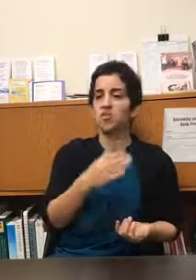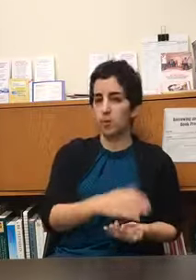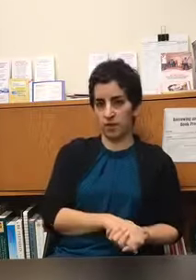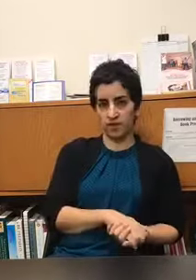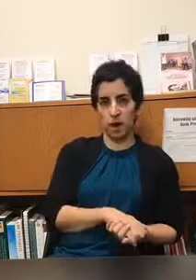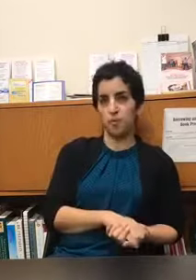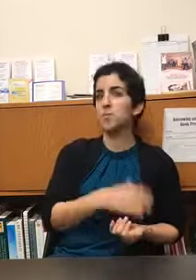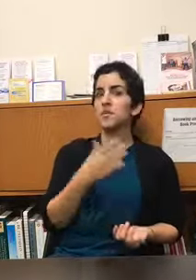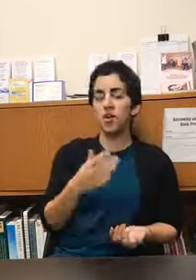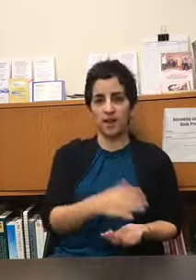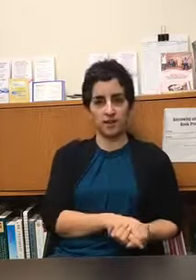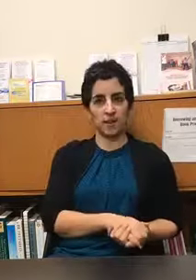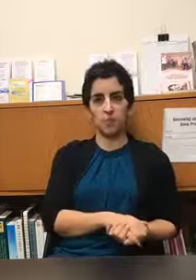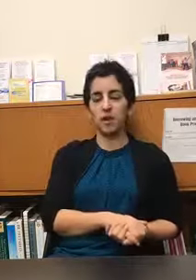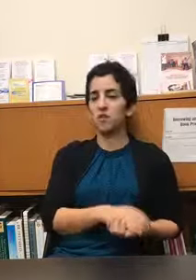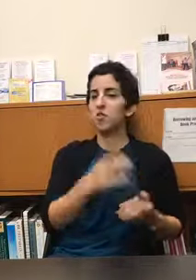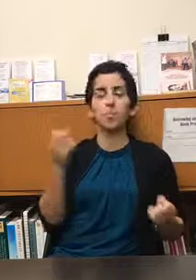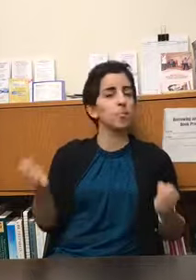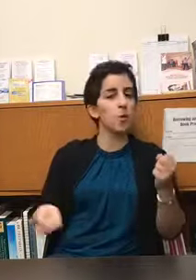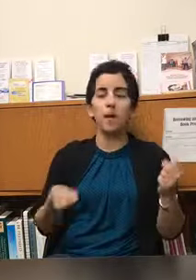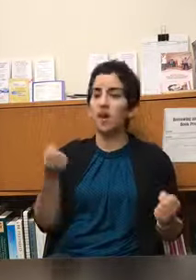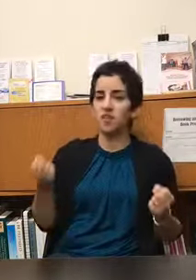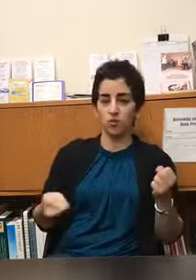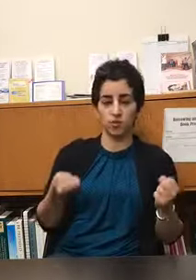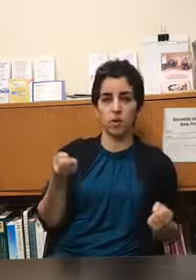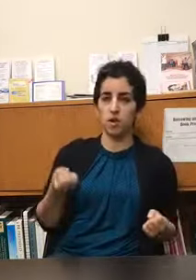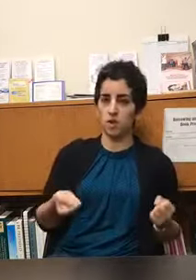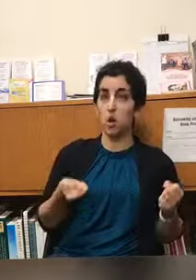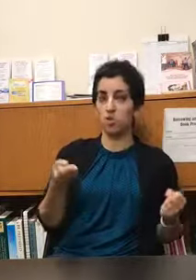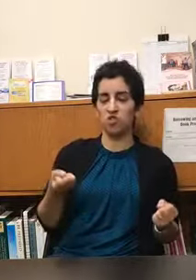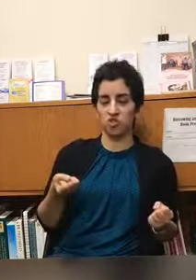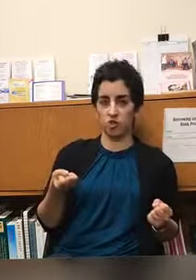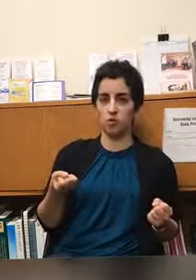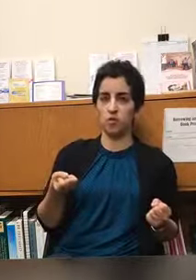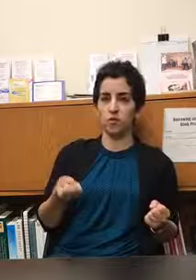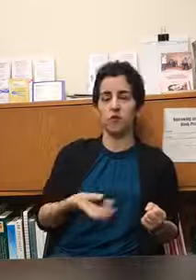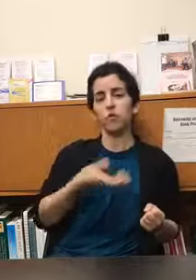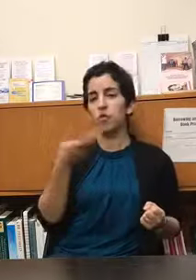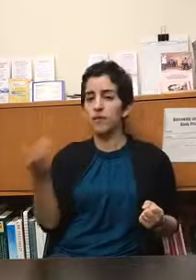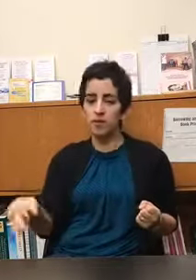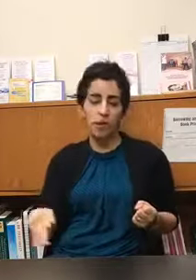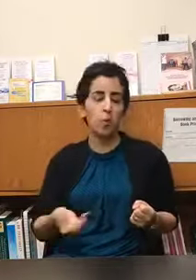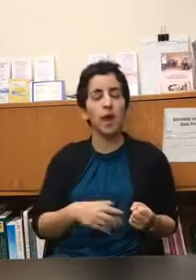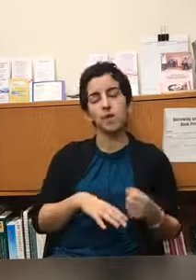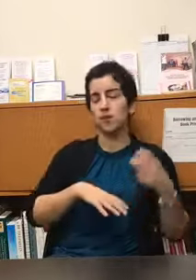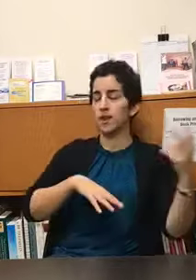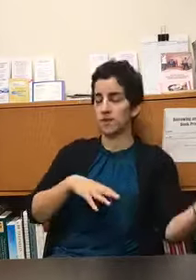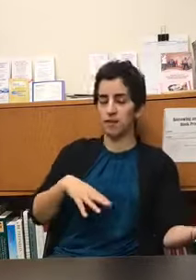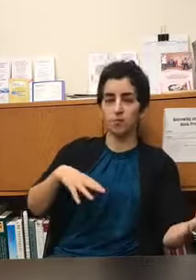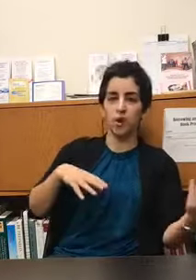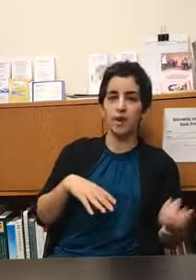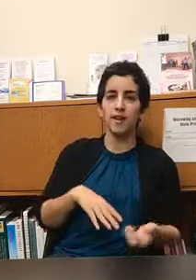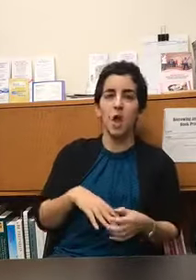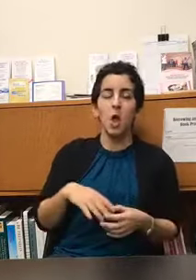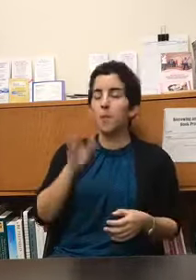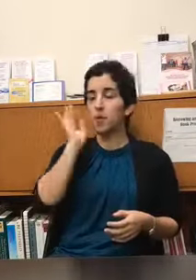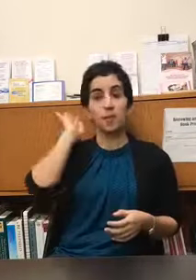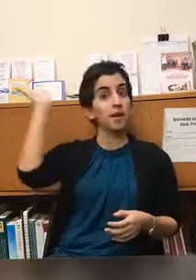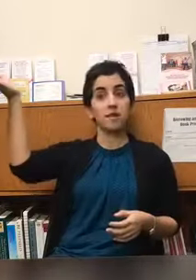subway stop or you miss your exits because your your body's doing what it knows to do if you drive the same way if you take the same train but your mind is